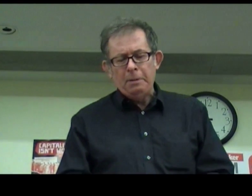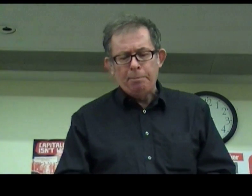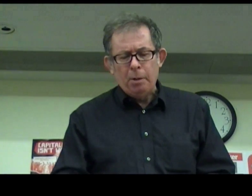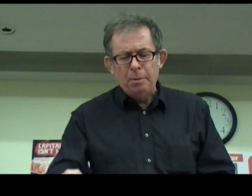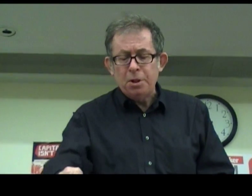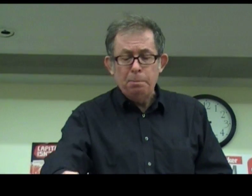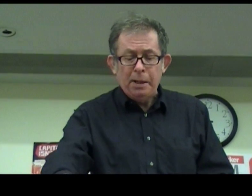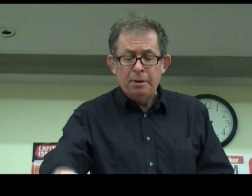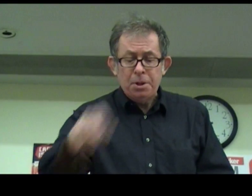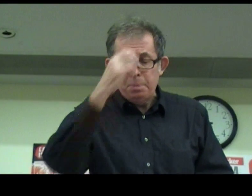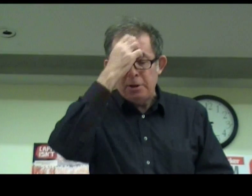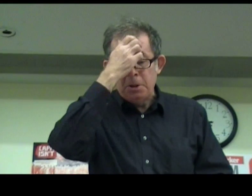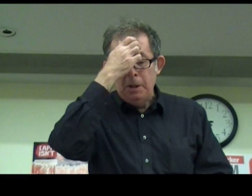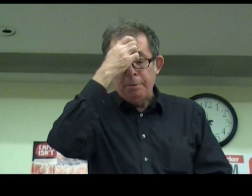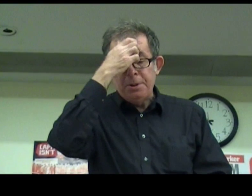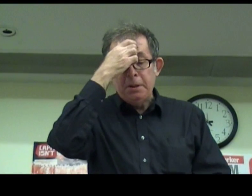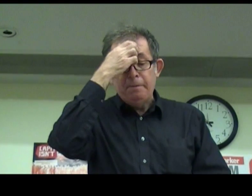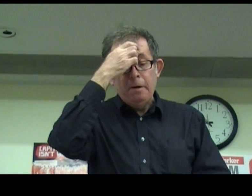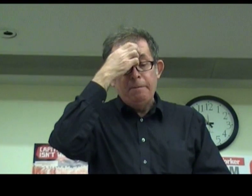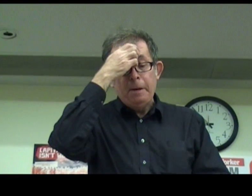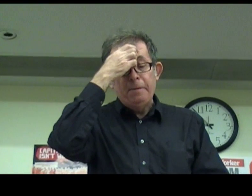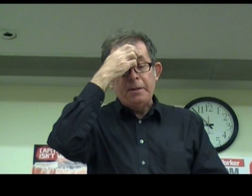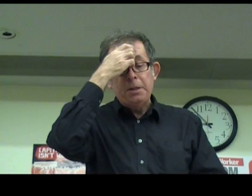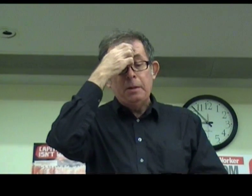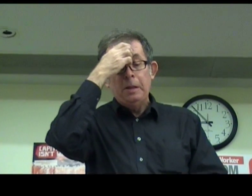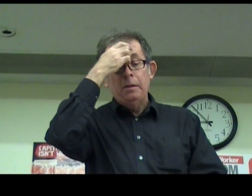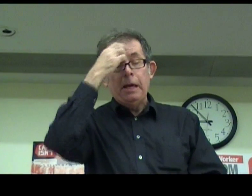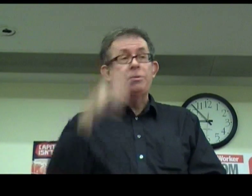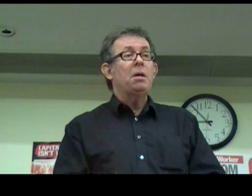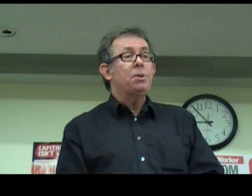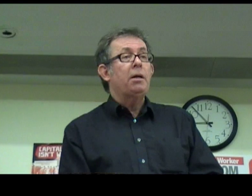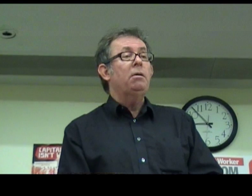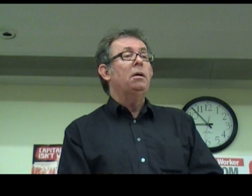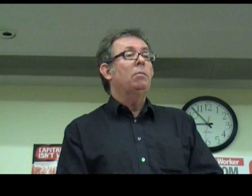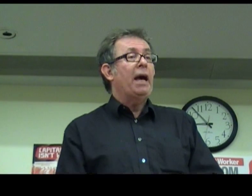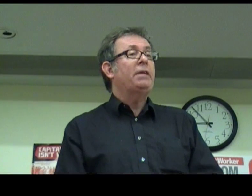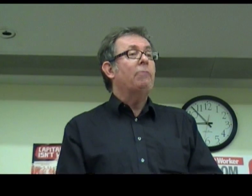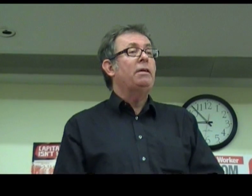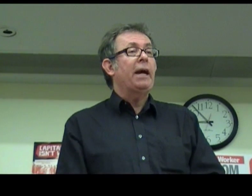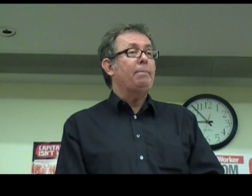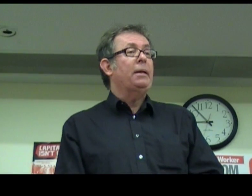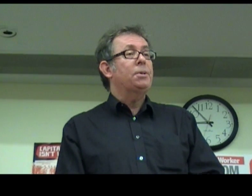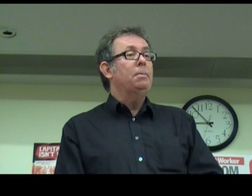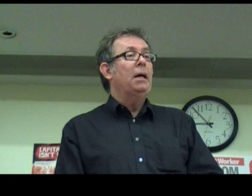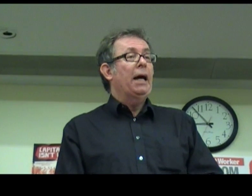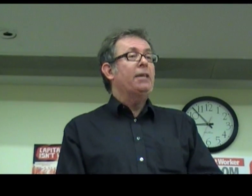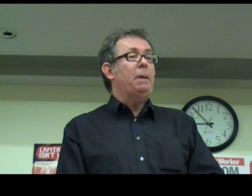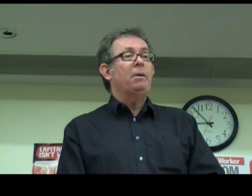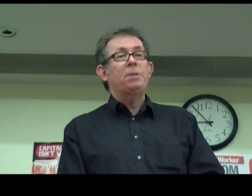problems. And Obama is as much prisoner of that as anything else. So we have to get rid of capitalism. And as people have